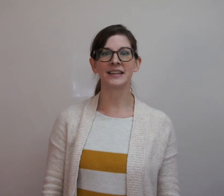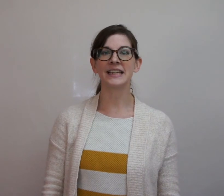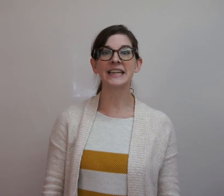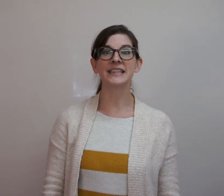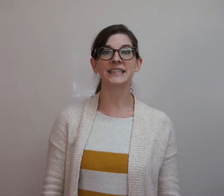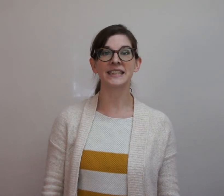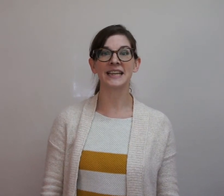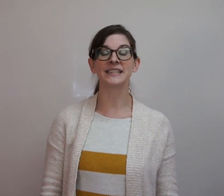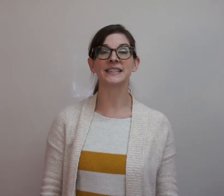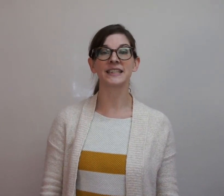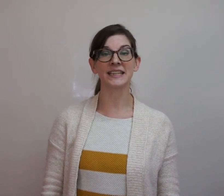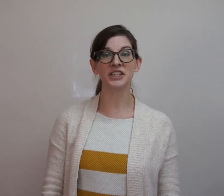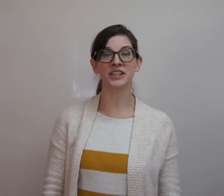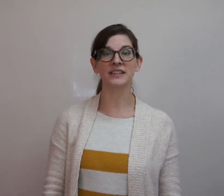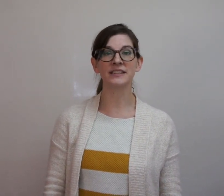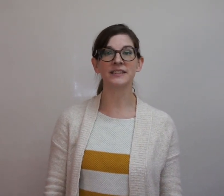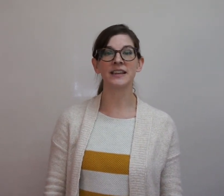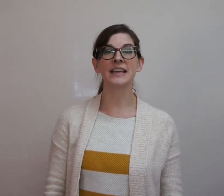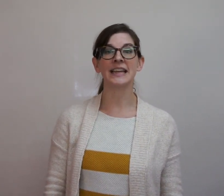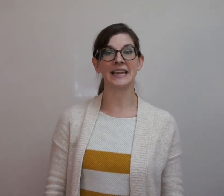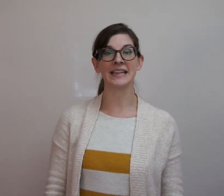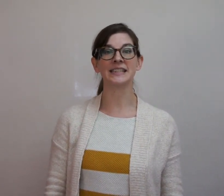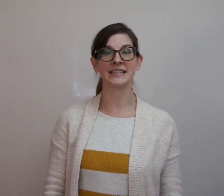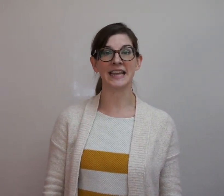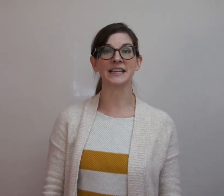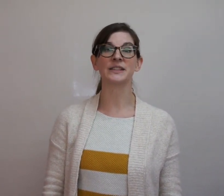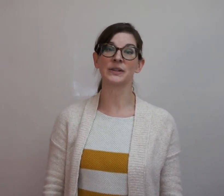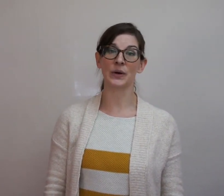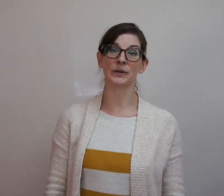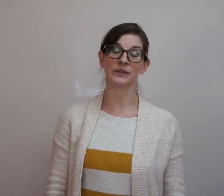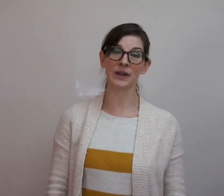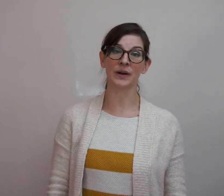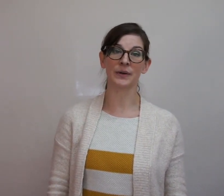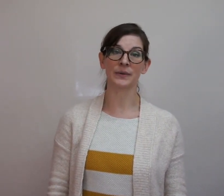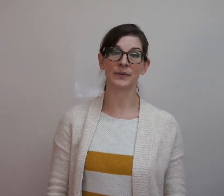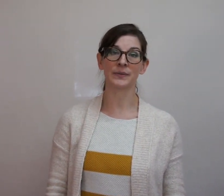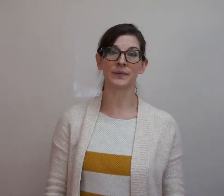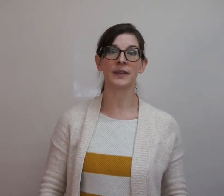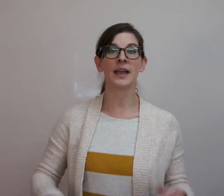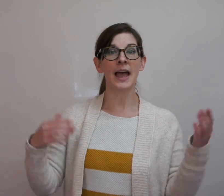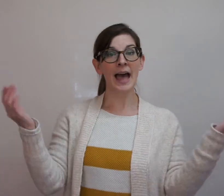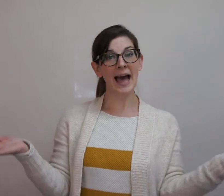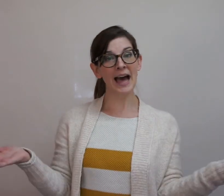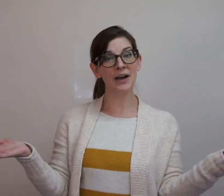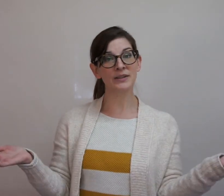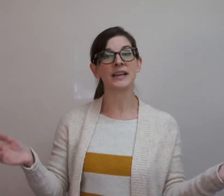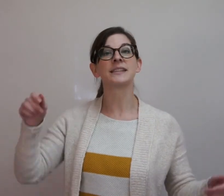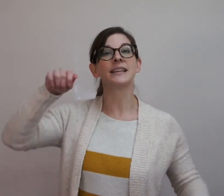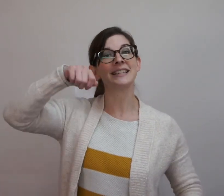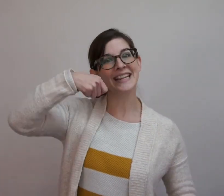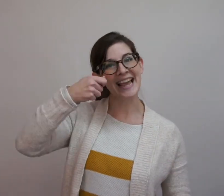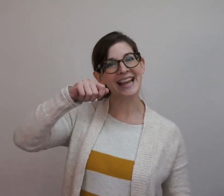It tastes delicious. It tastes delicious.-so. How does it taste?